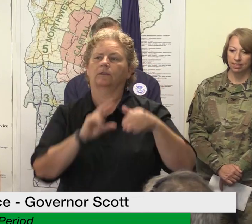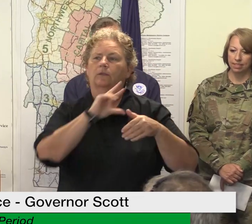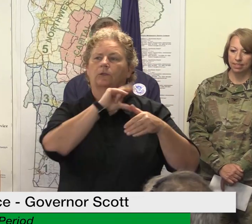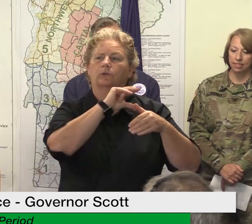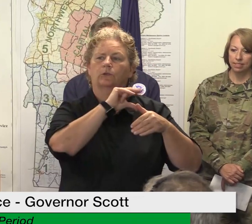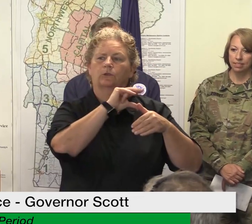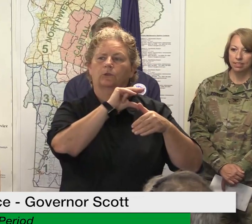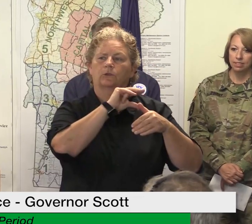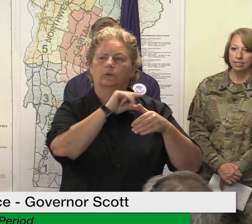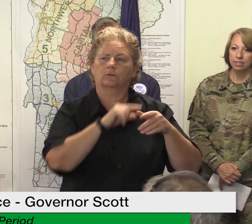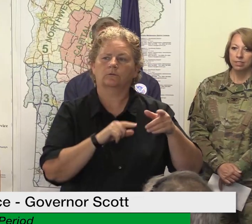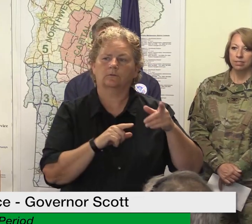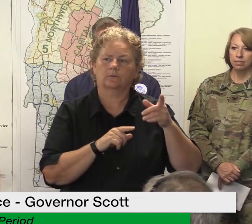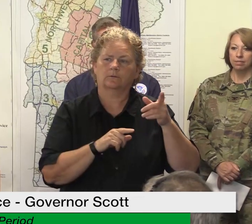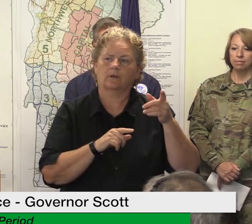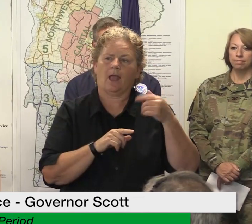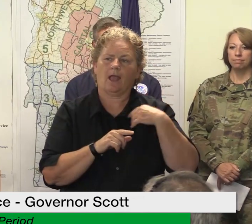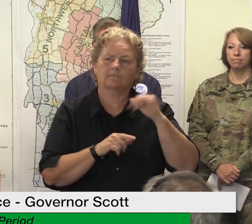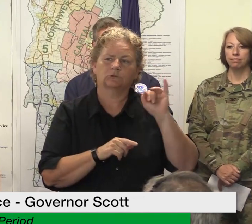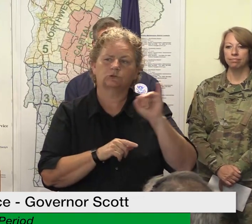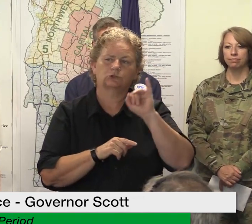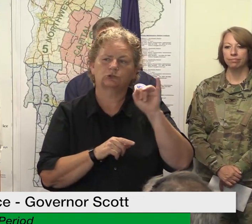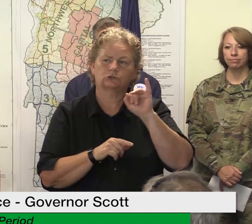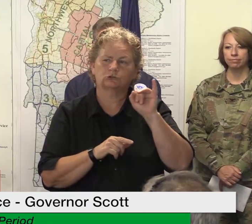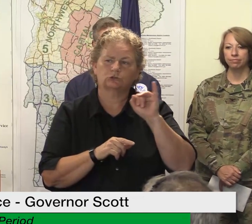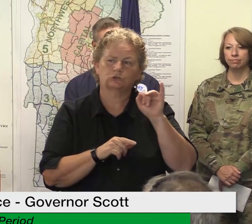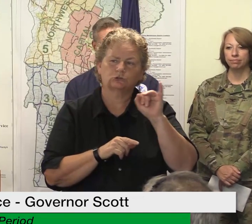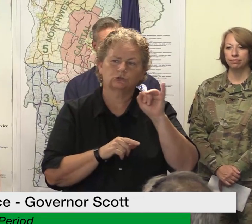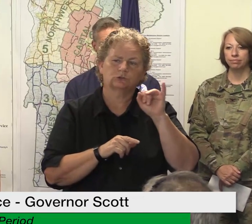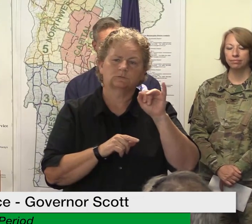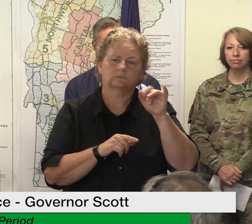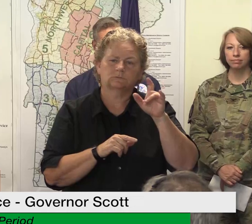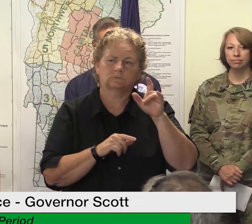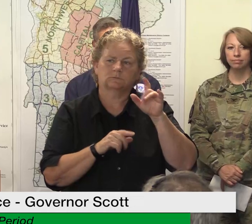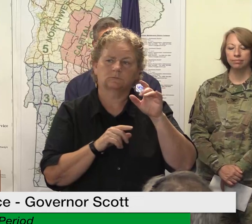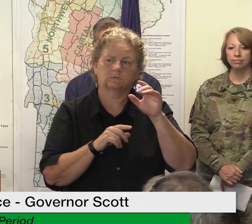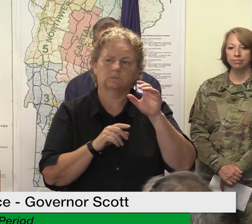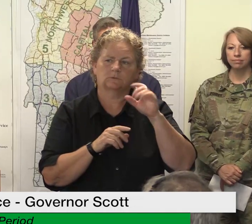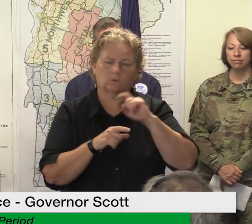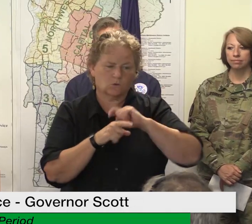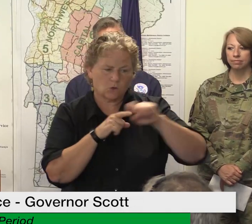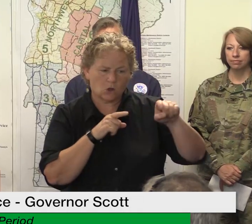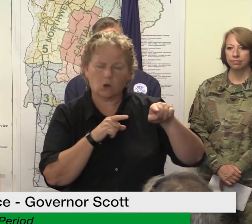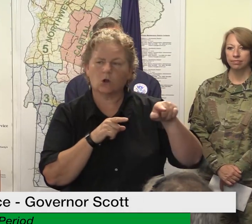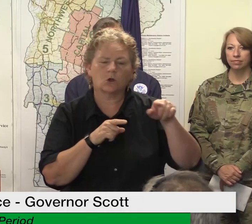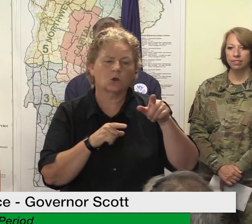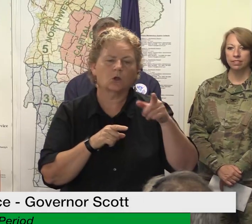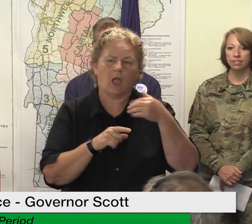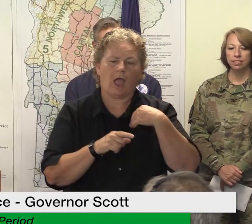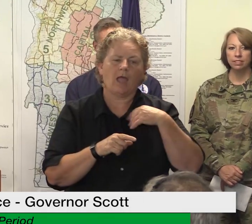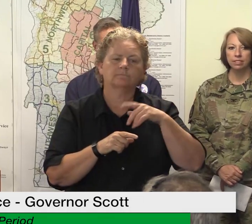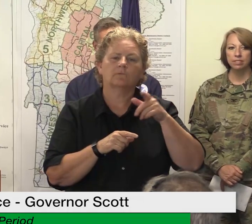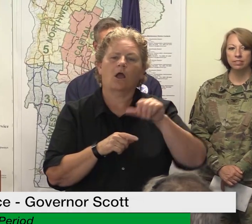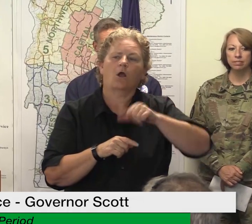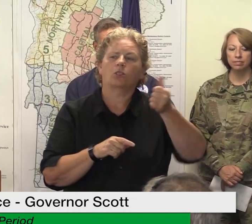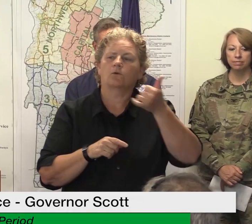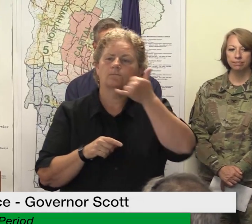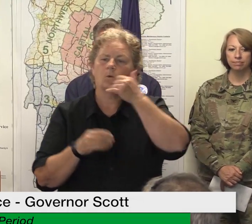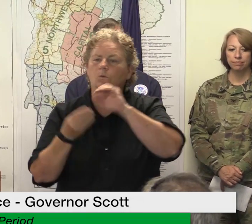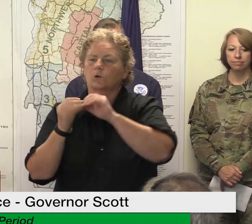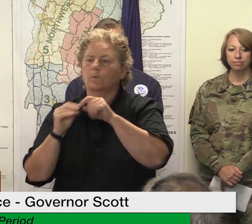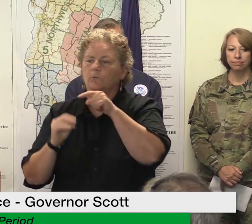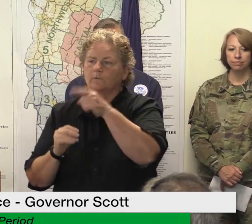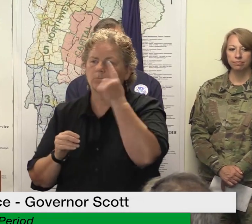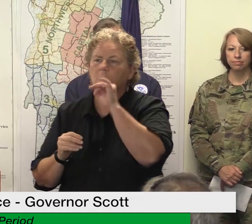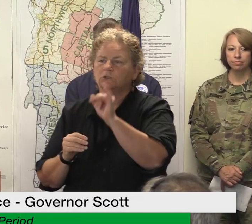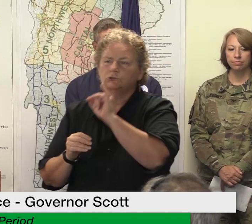and would get feedback if any consumers are having any issues with their policies canceling or non-renewing or their policies being